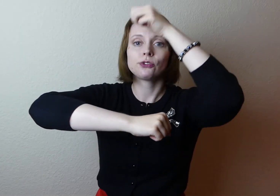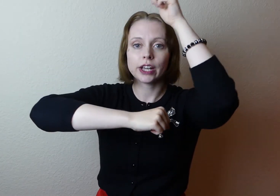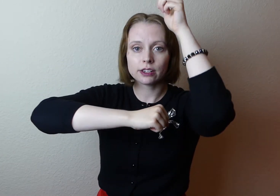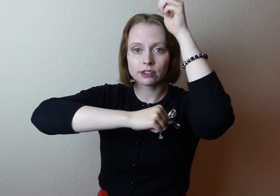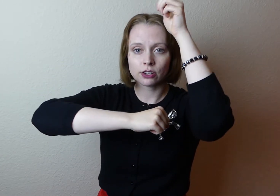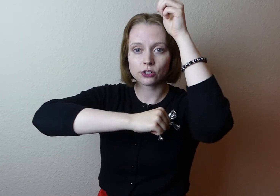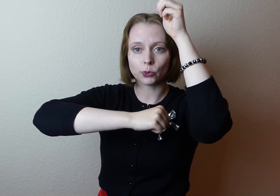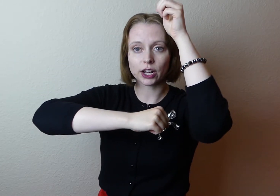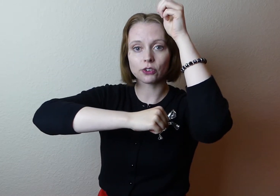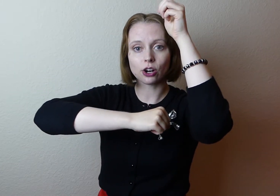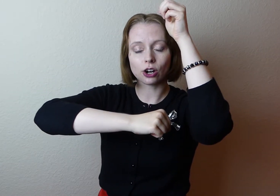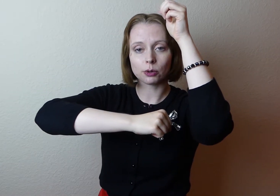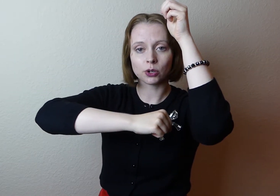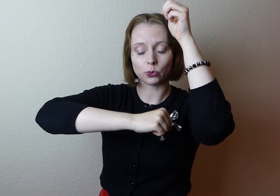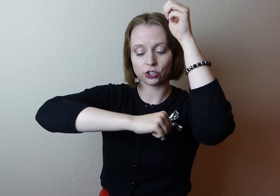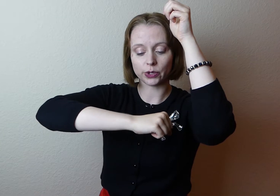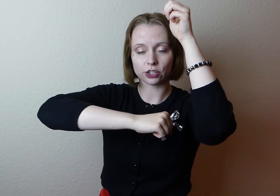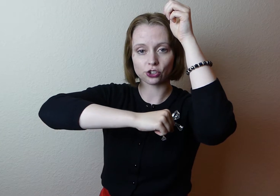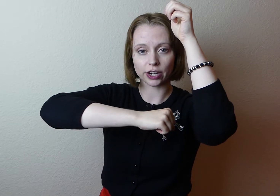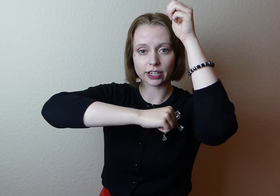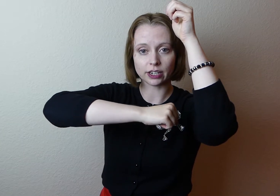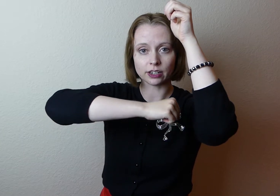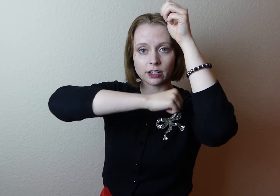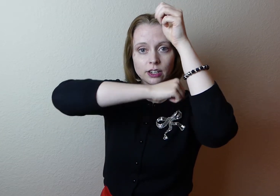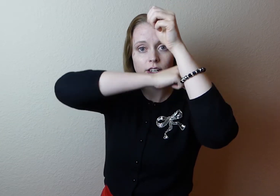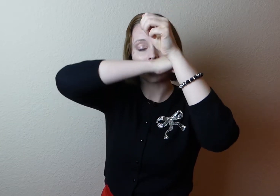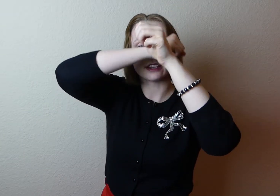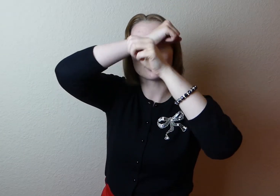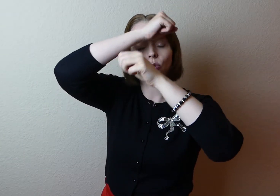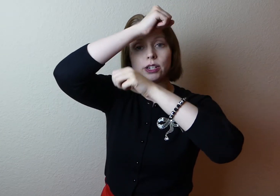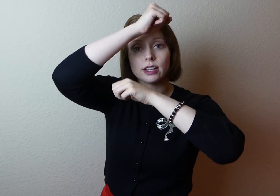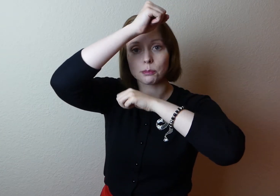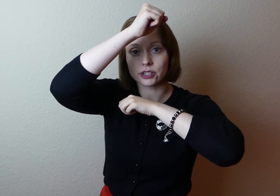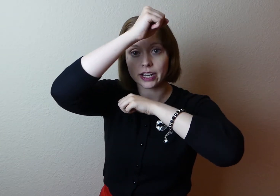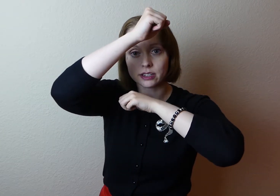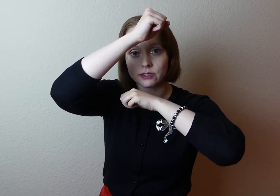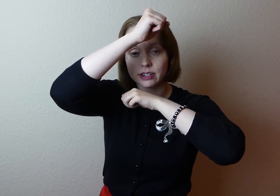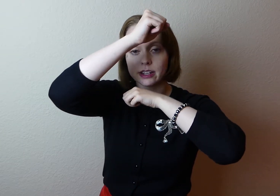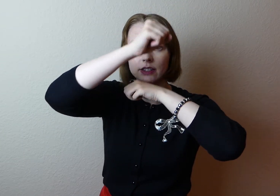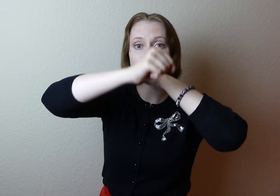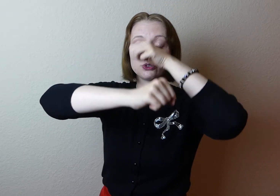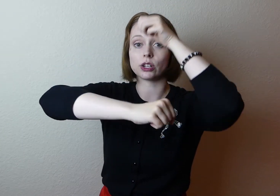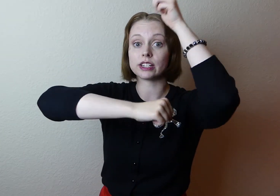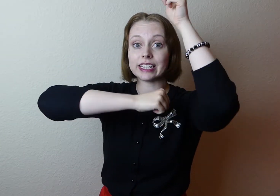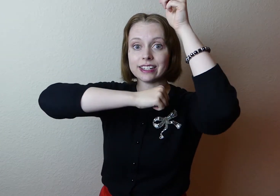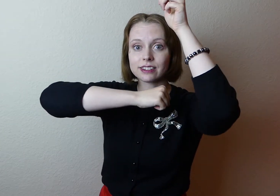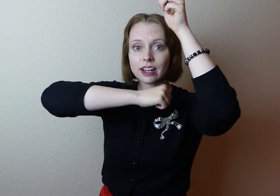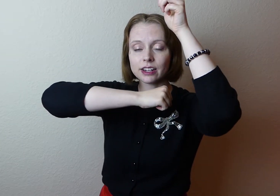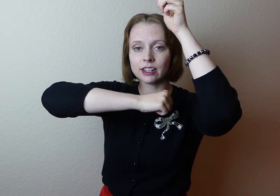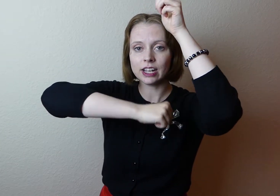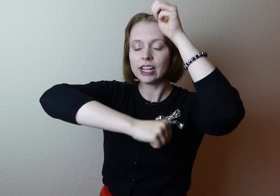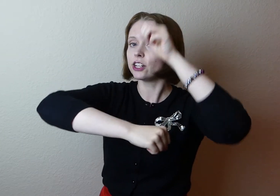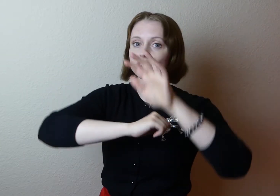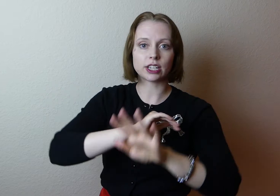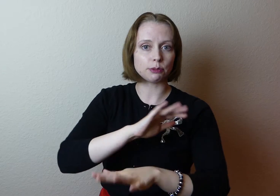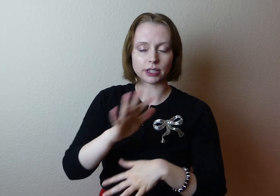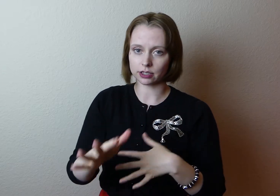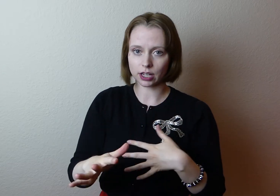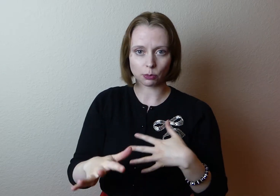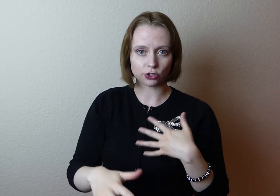face. So whatever arm was doing the striking, as it's going to that protective stance, it goes onto the inside. It just keeps things a lot more